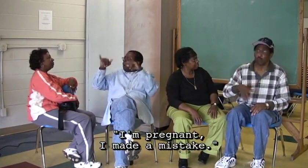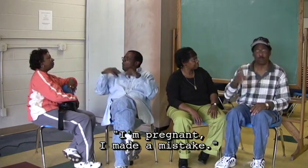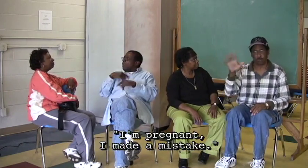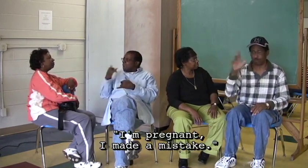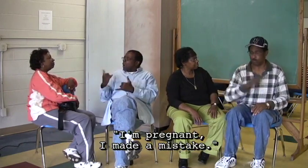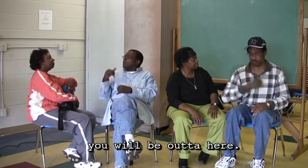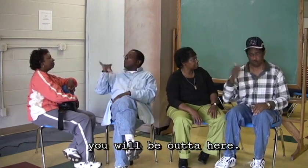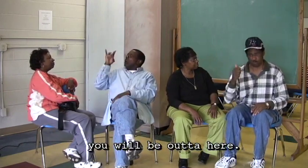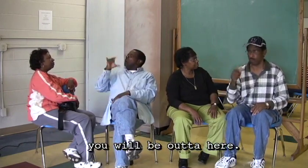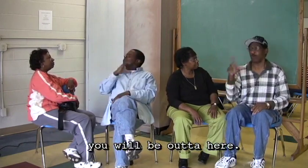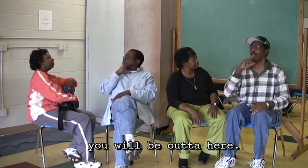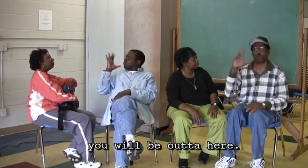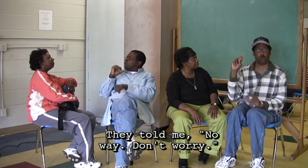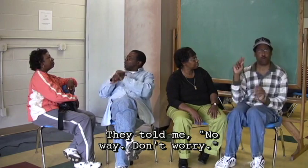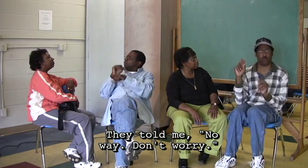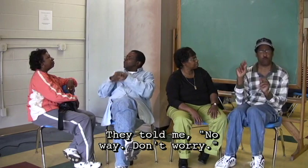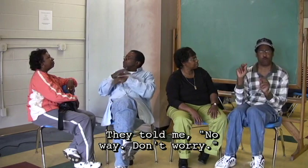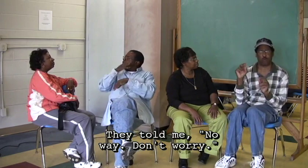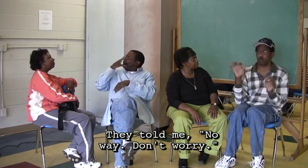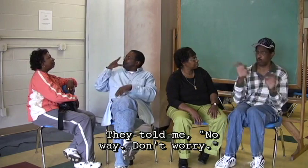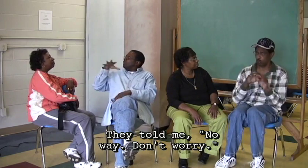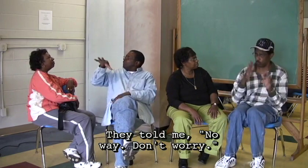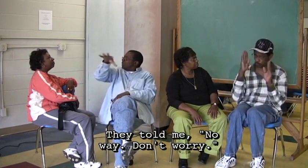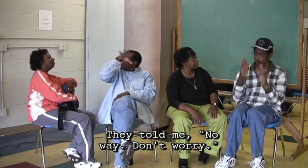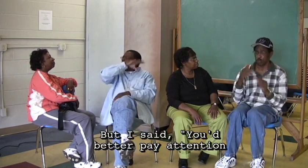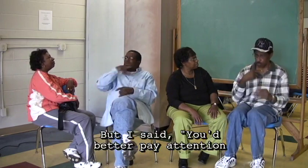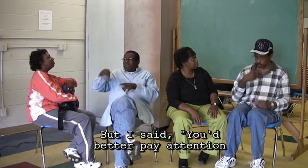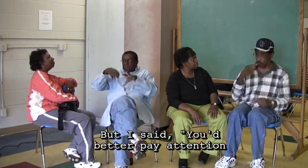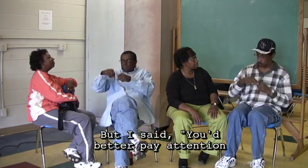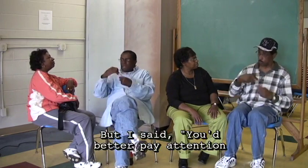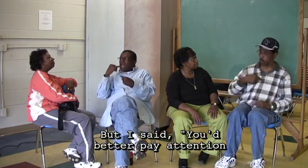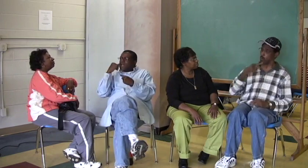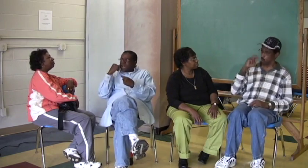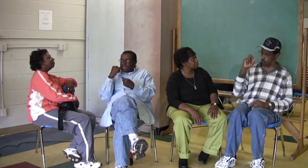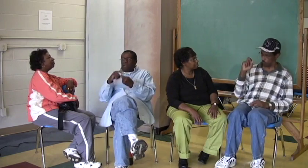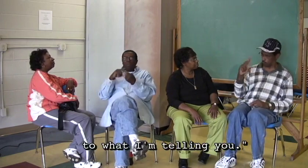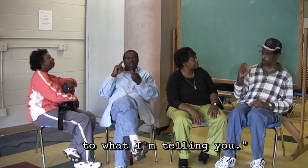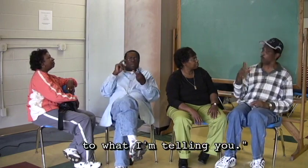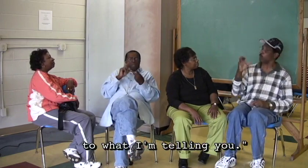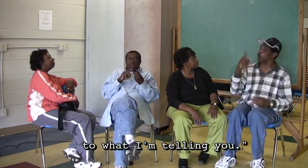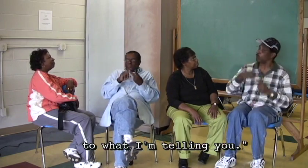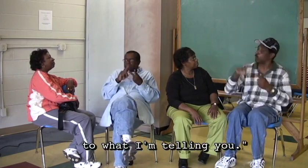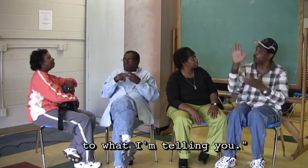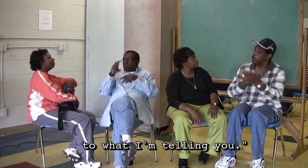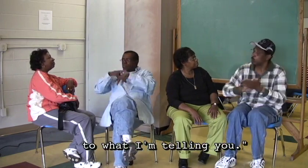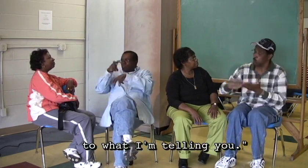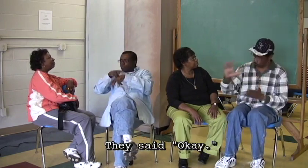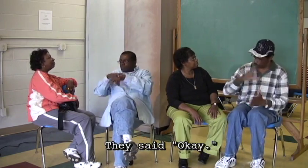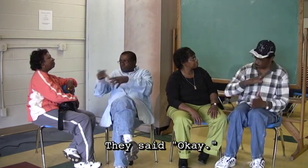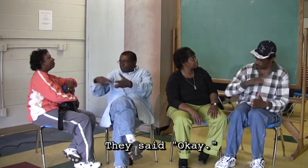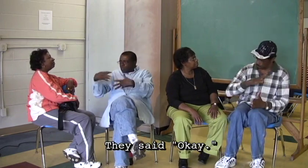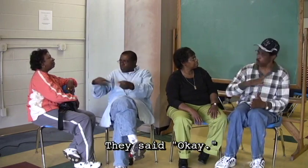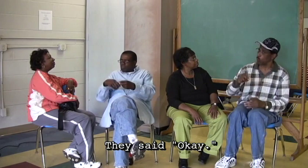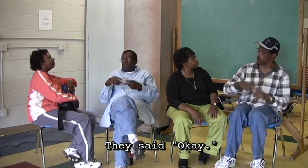I made a mistake. You'll be out of here. They told me, no way, don't worry. But I said, you better pay attention to what I'm telling you. They said, okay.